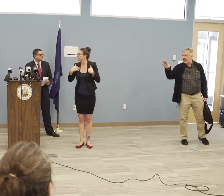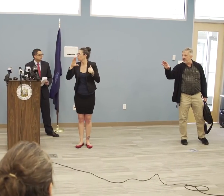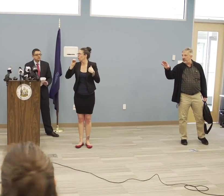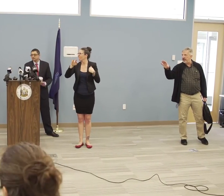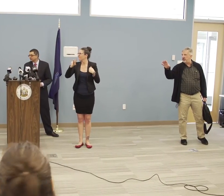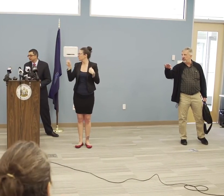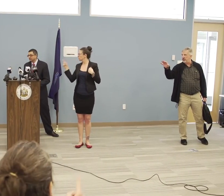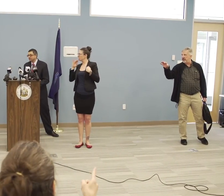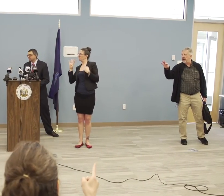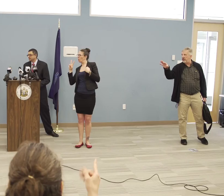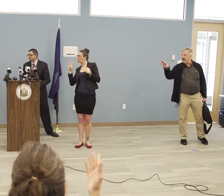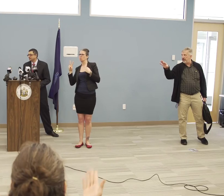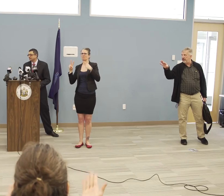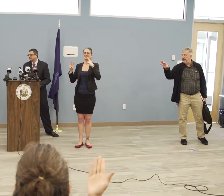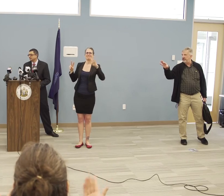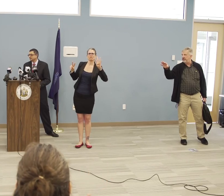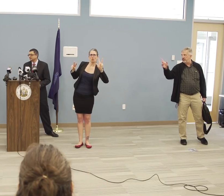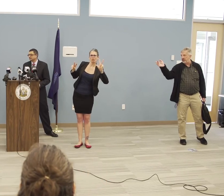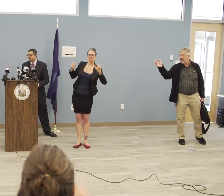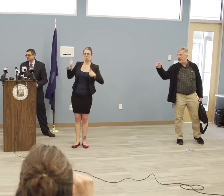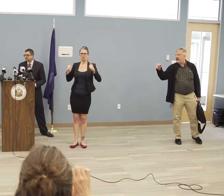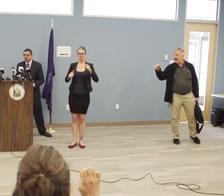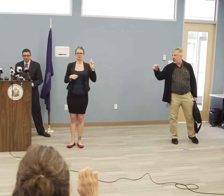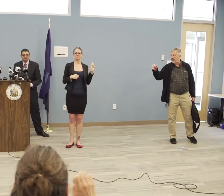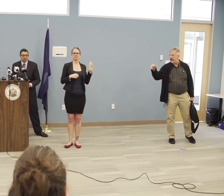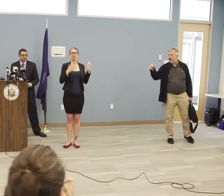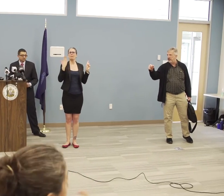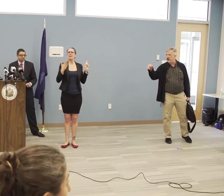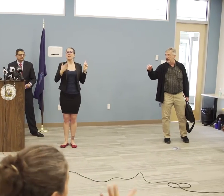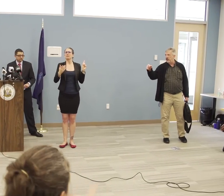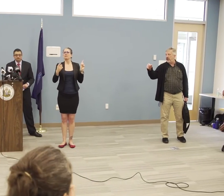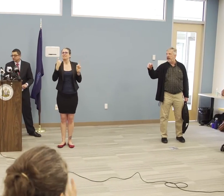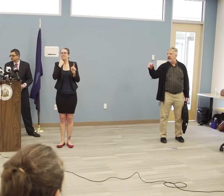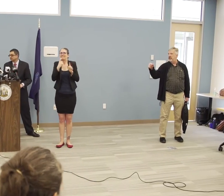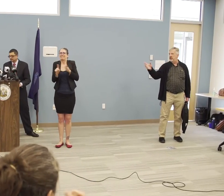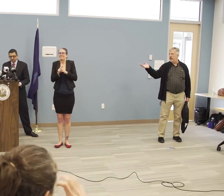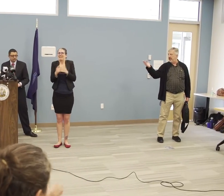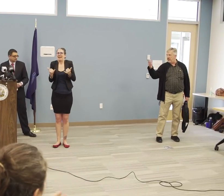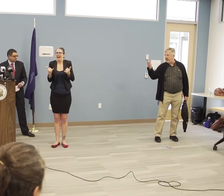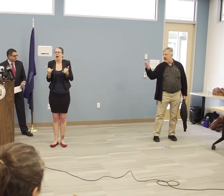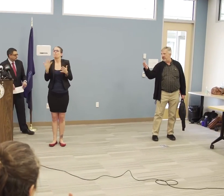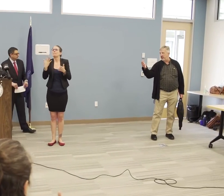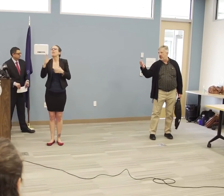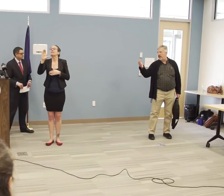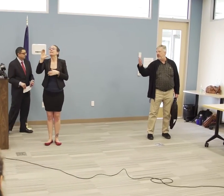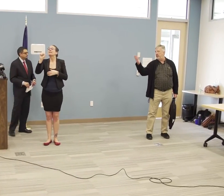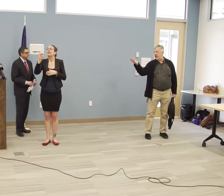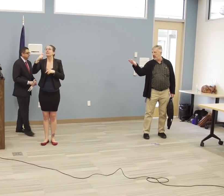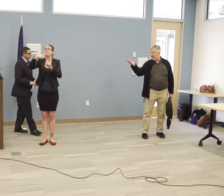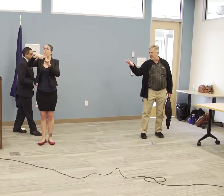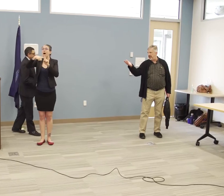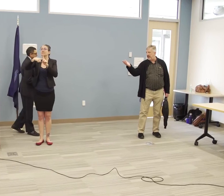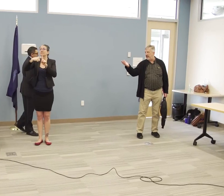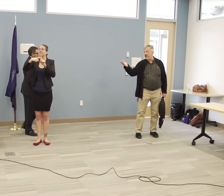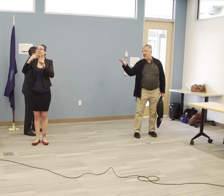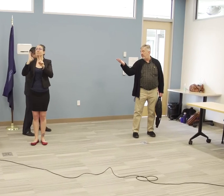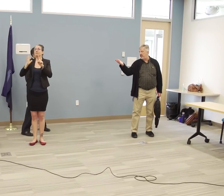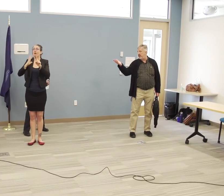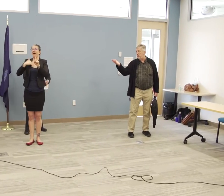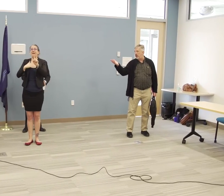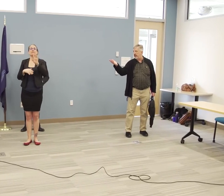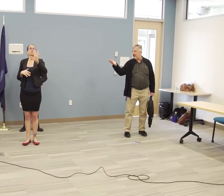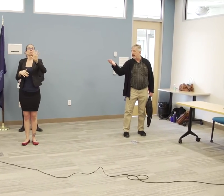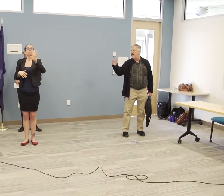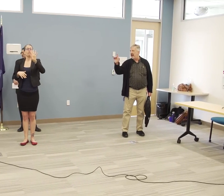that we had a case change between now and the time we came over here. Okay? Because we came over here before 11, we were going update at 11,